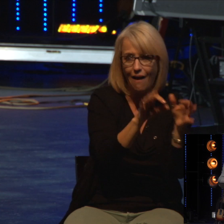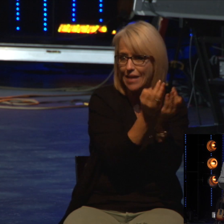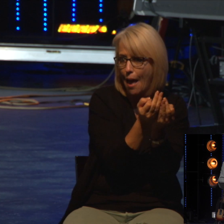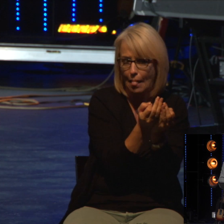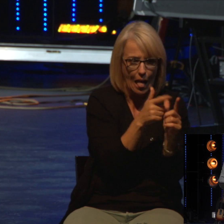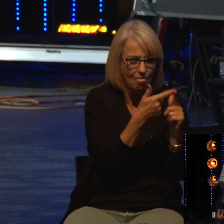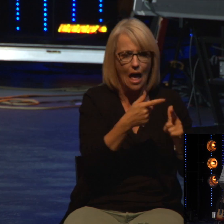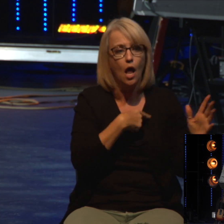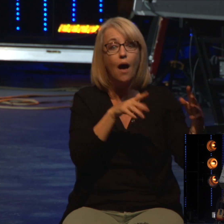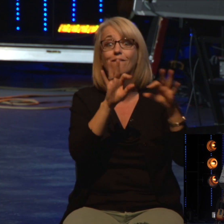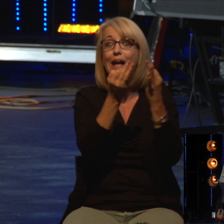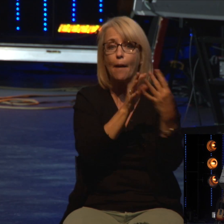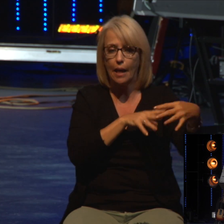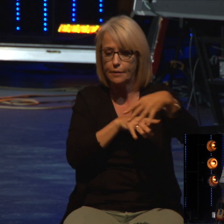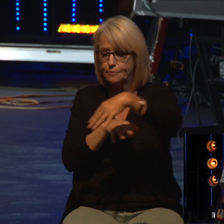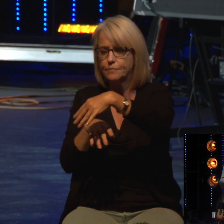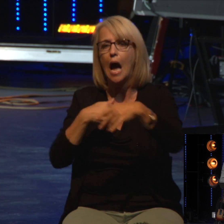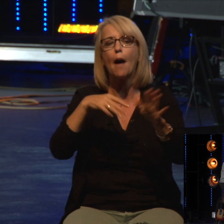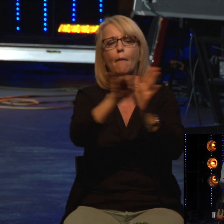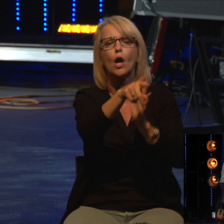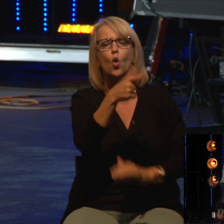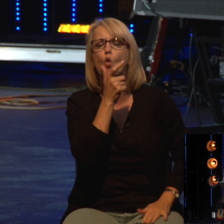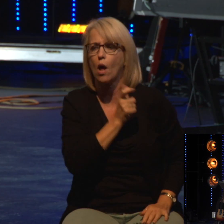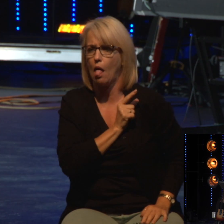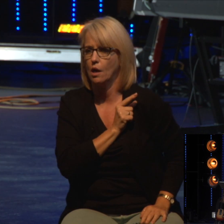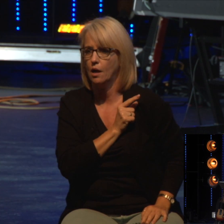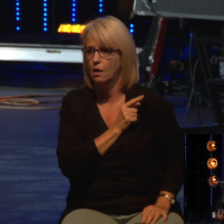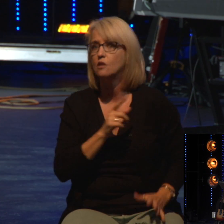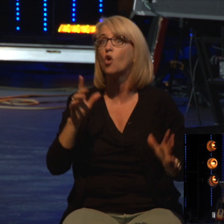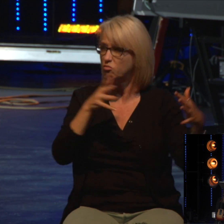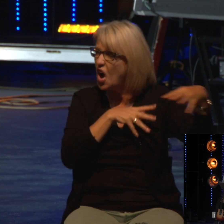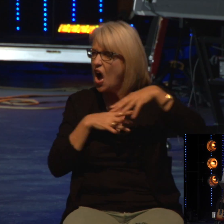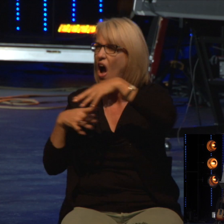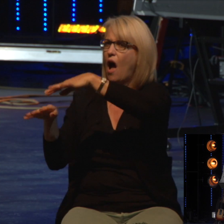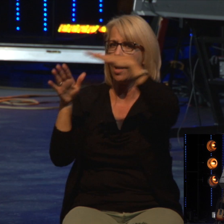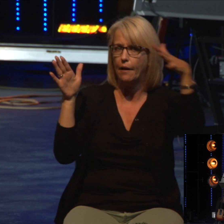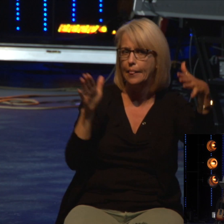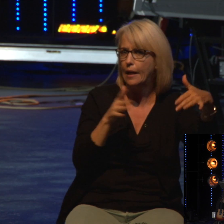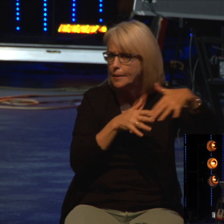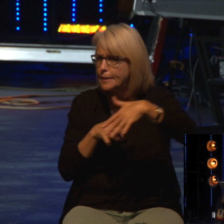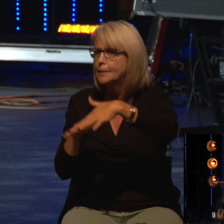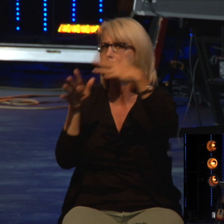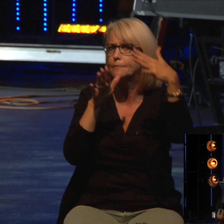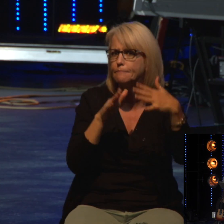one that's guilty. And they did that. And it ended up with a man named Achan